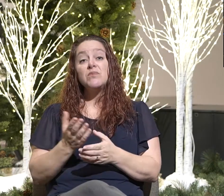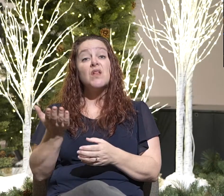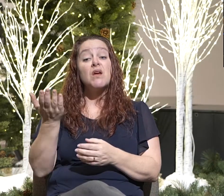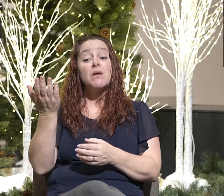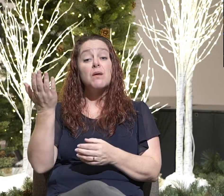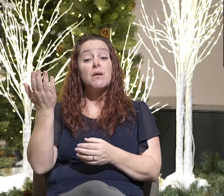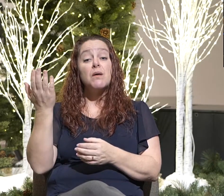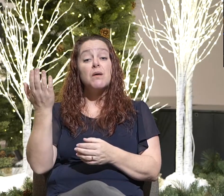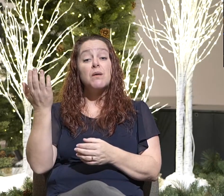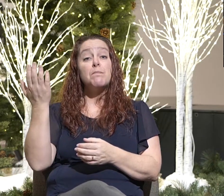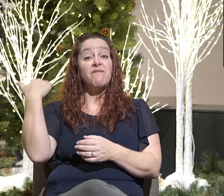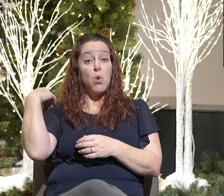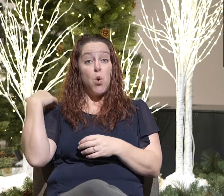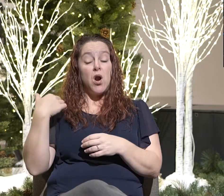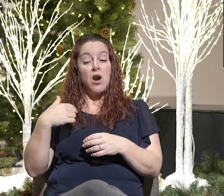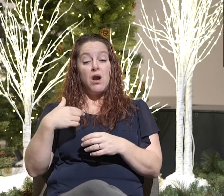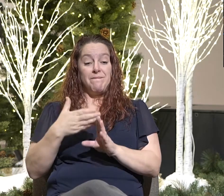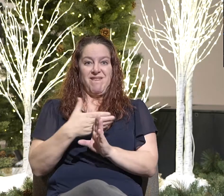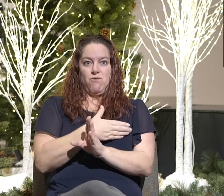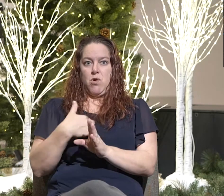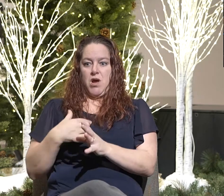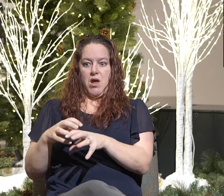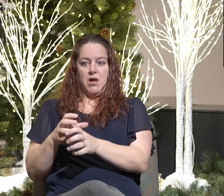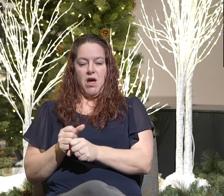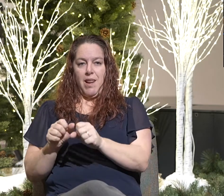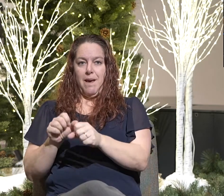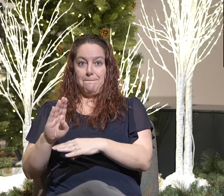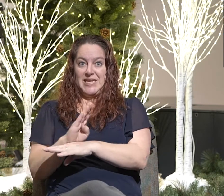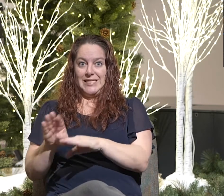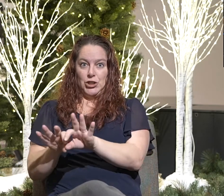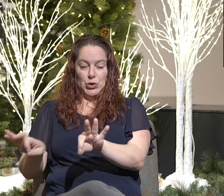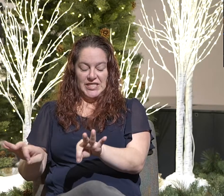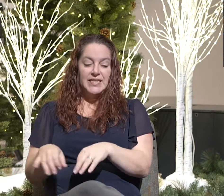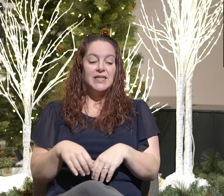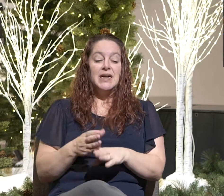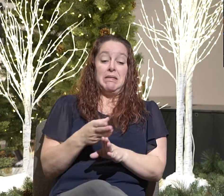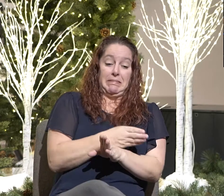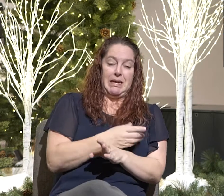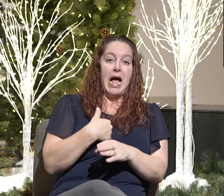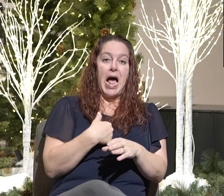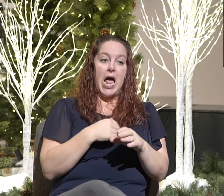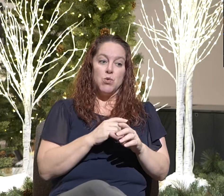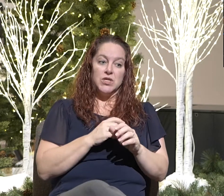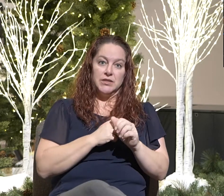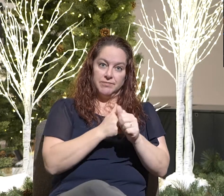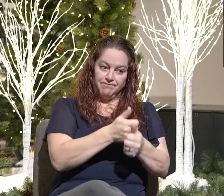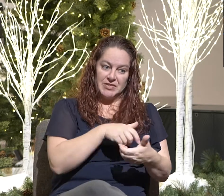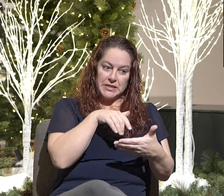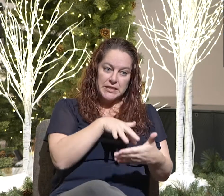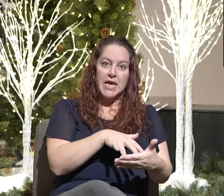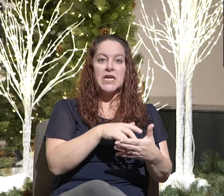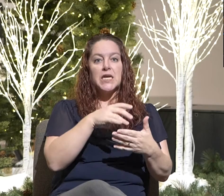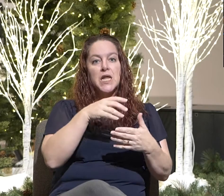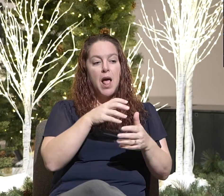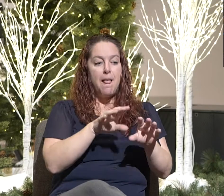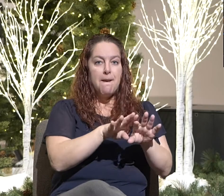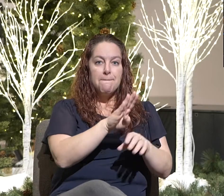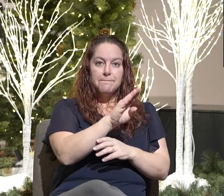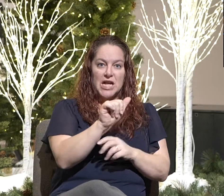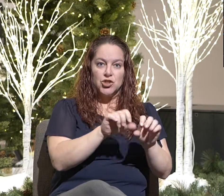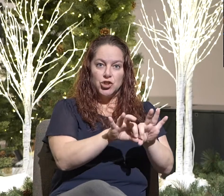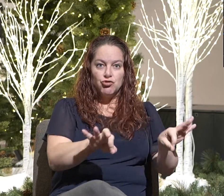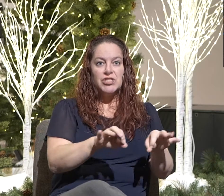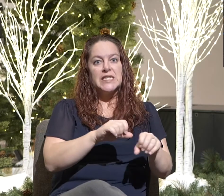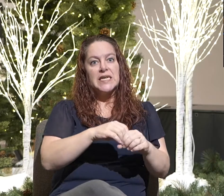and got a business degree, I was working on, I was going for my bachelor's in philosophy, in world religion.